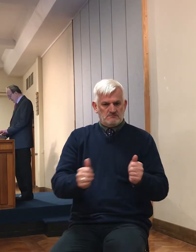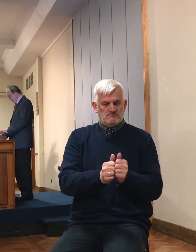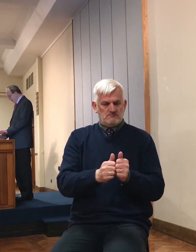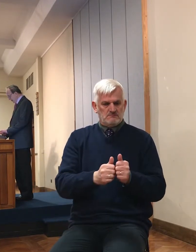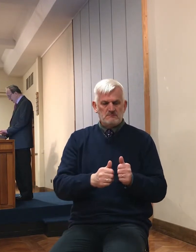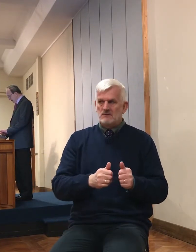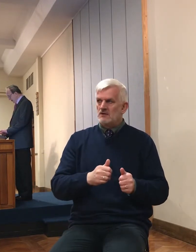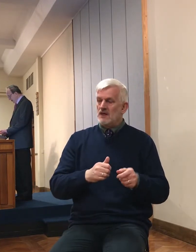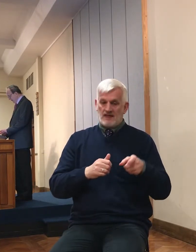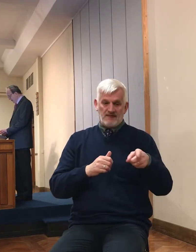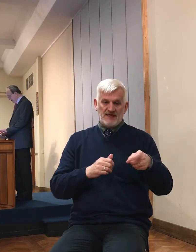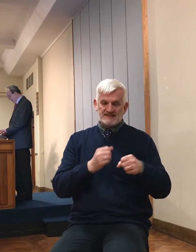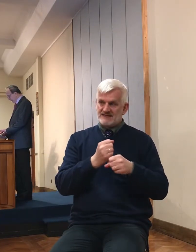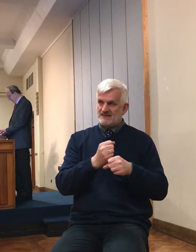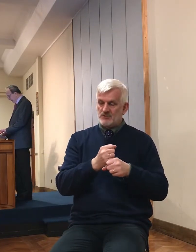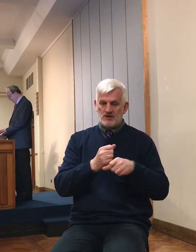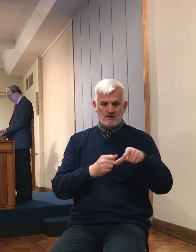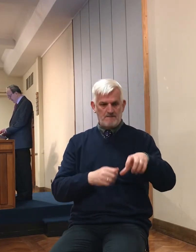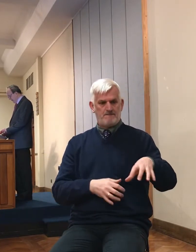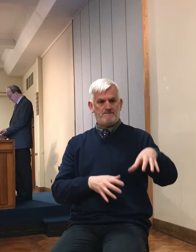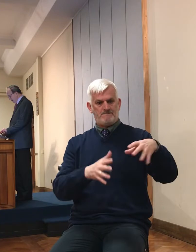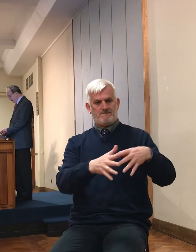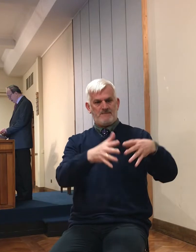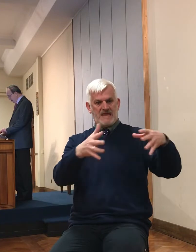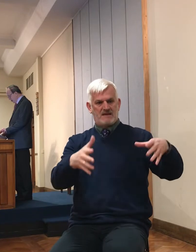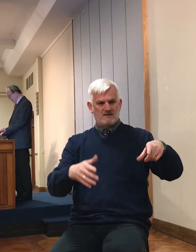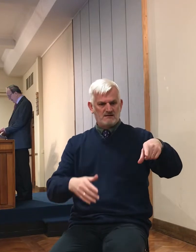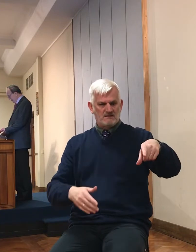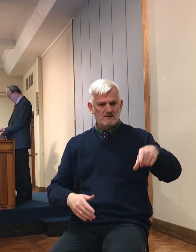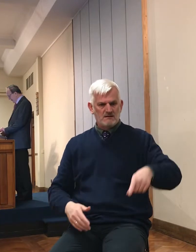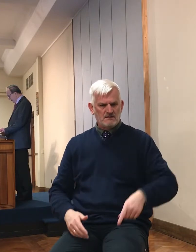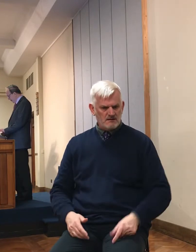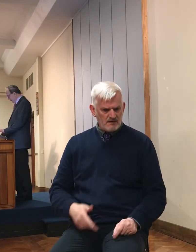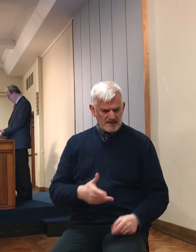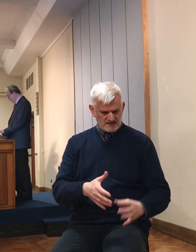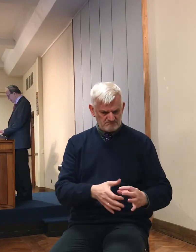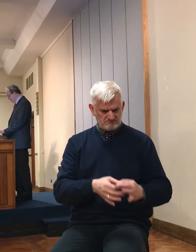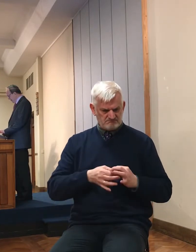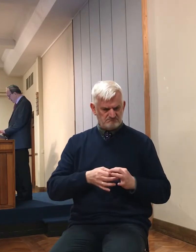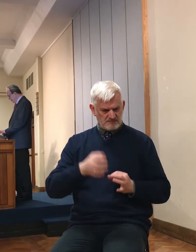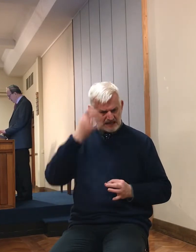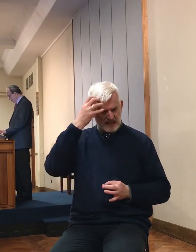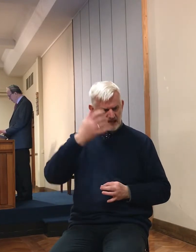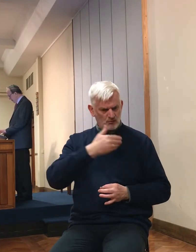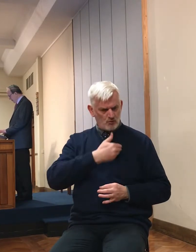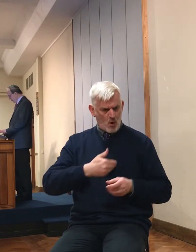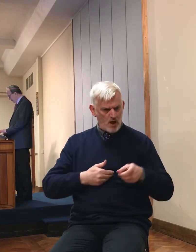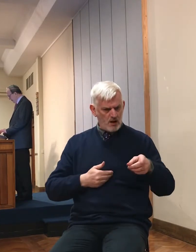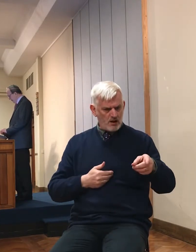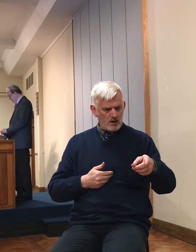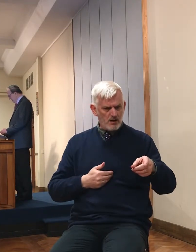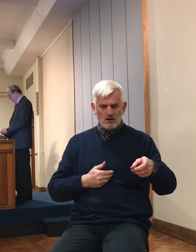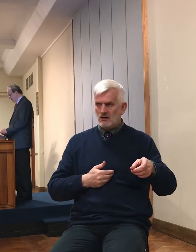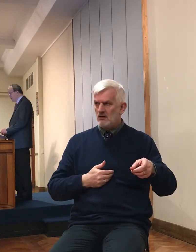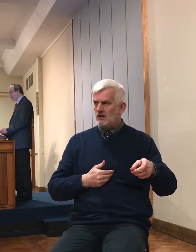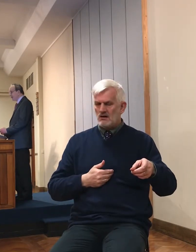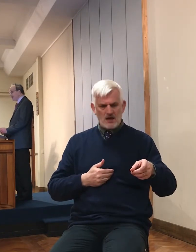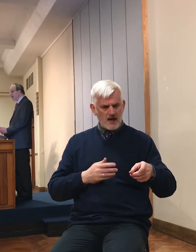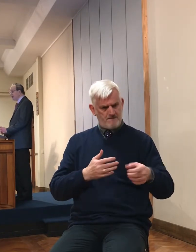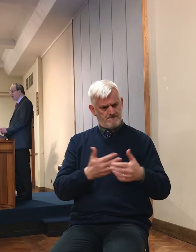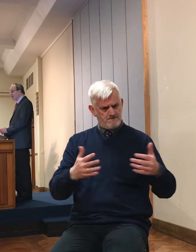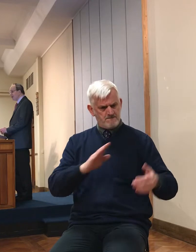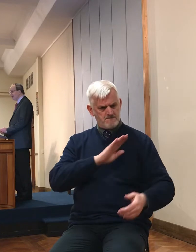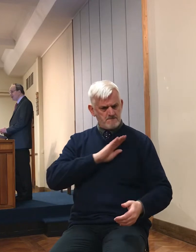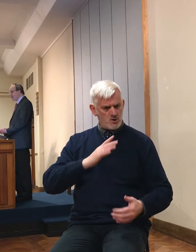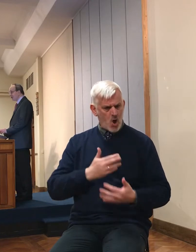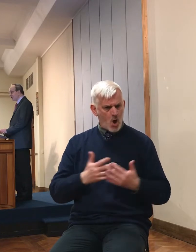and because it was greater than Eli, and all the men thereof were mighty. And our title